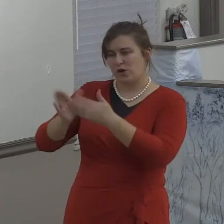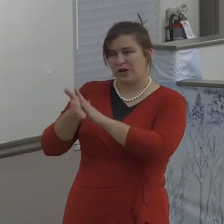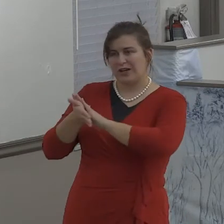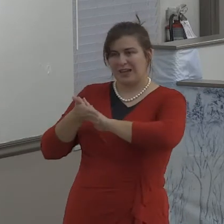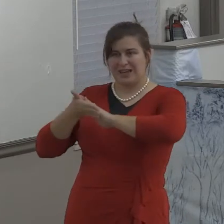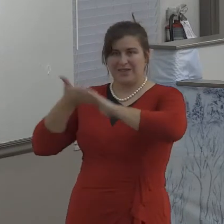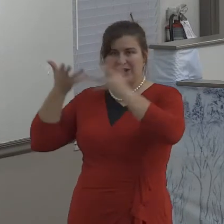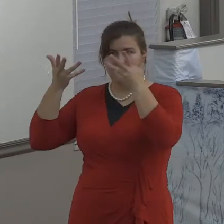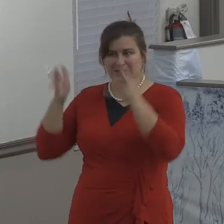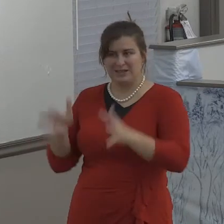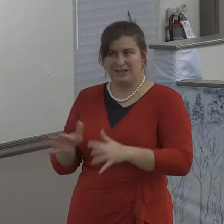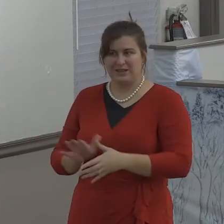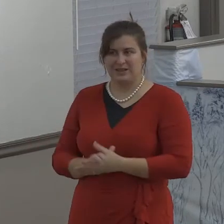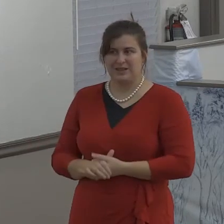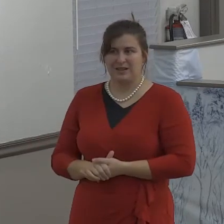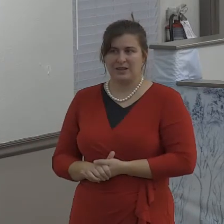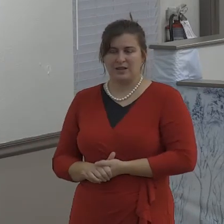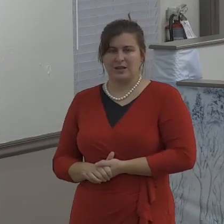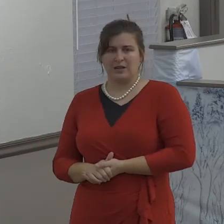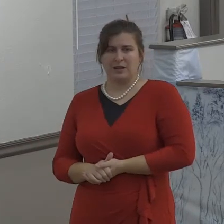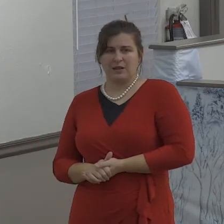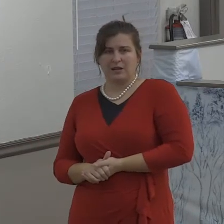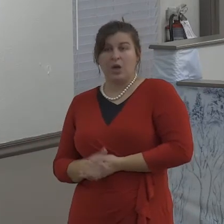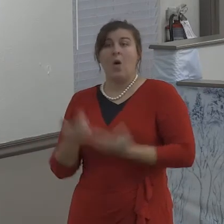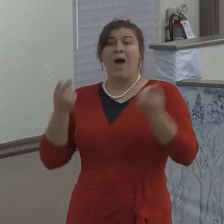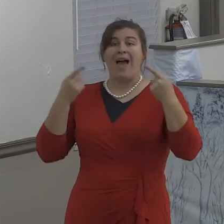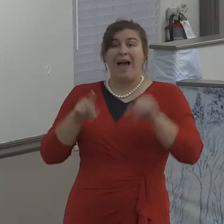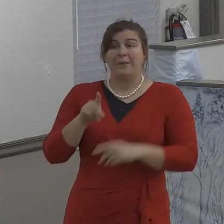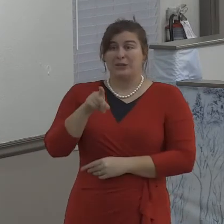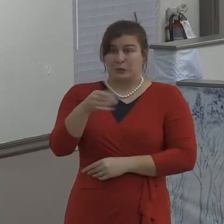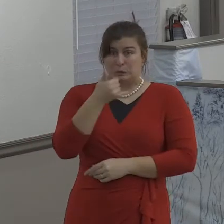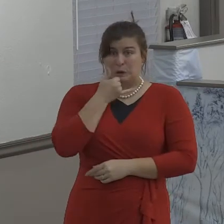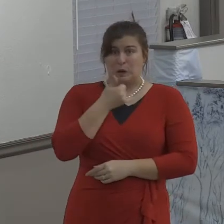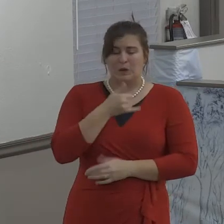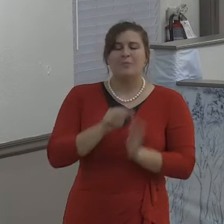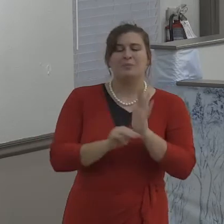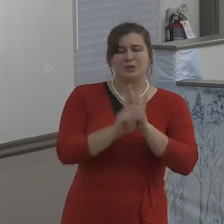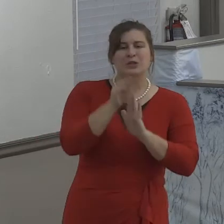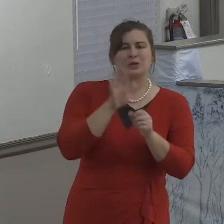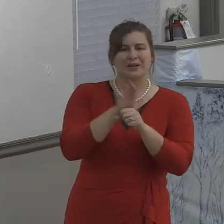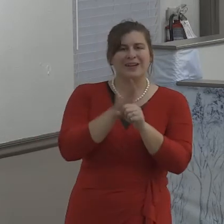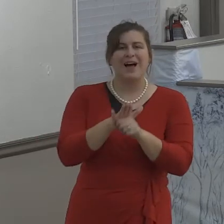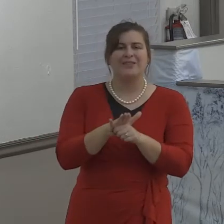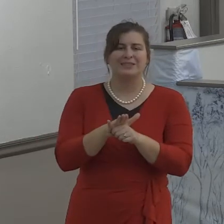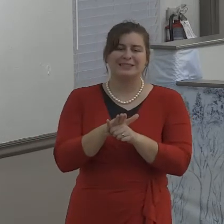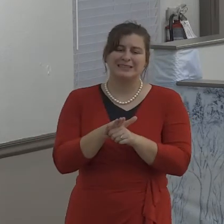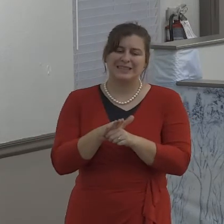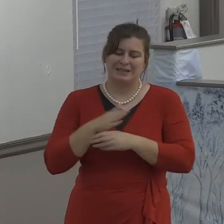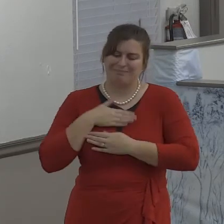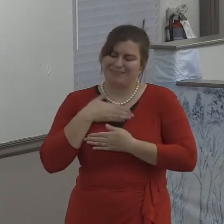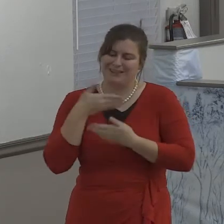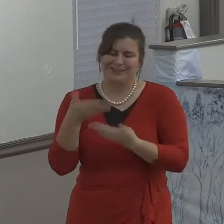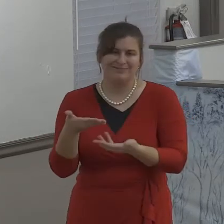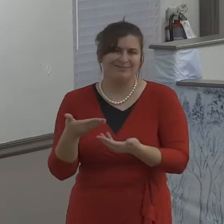And then the other side of the coin is that must be looked at is that